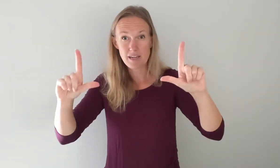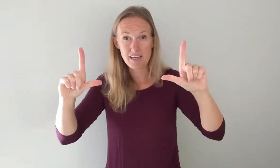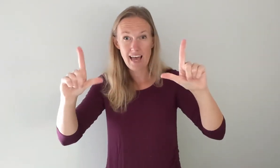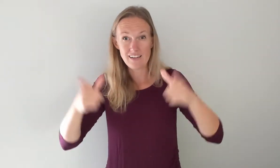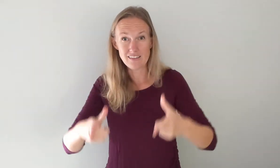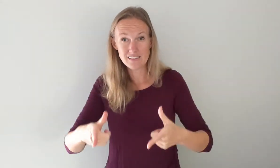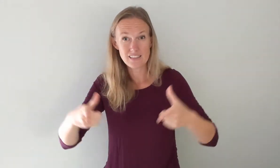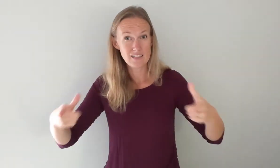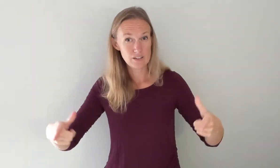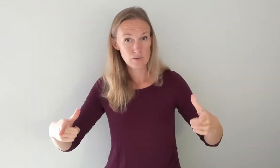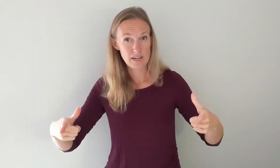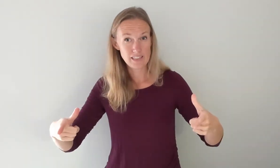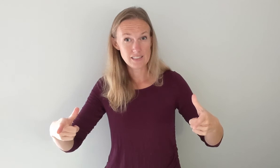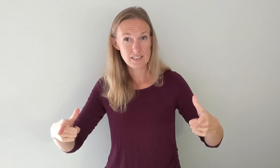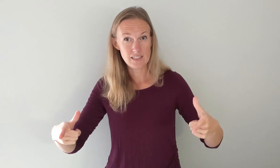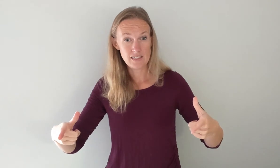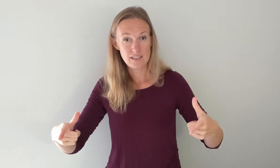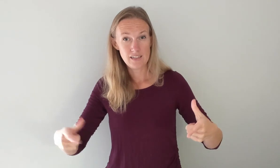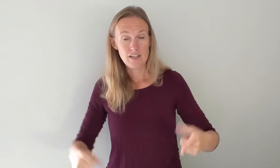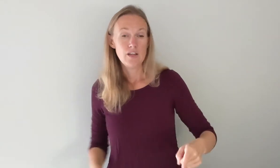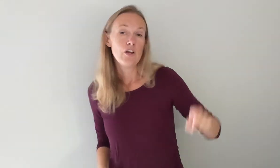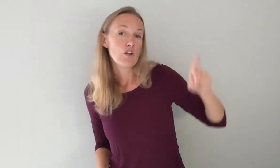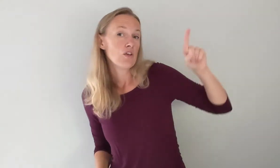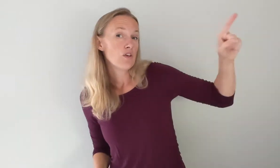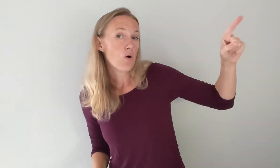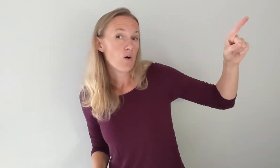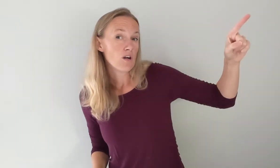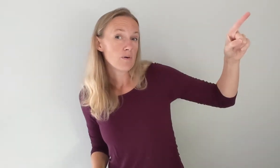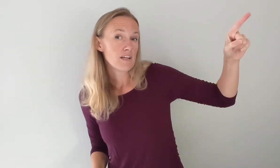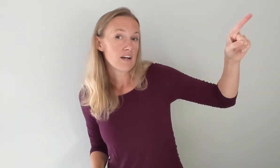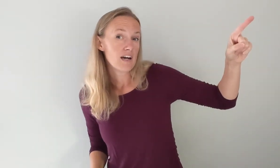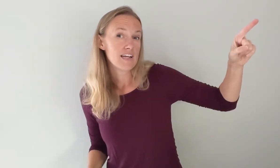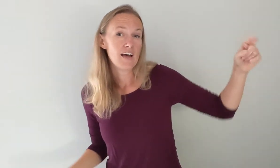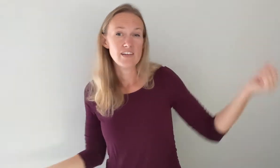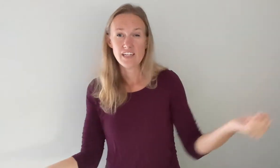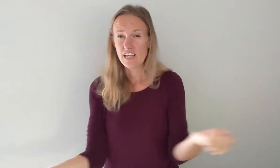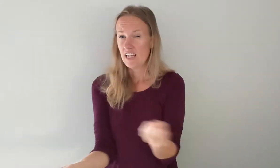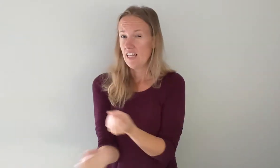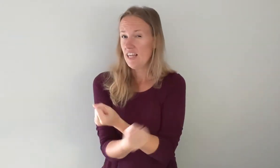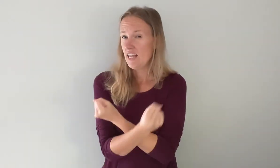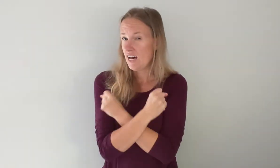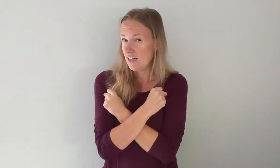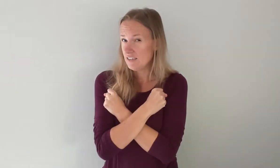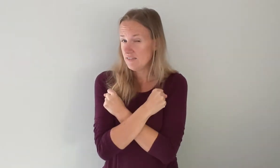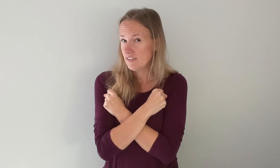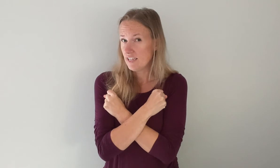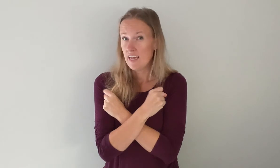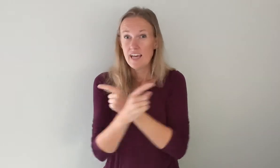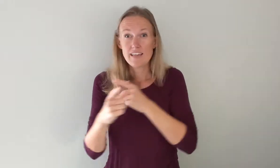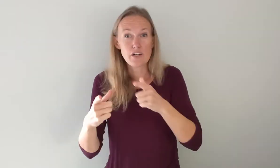making L's great you're pointing God in heaven love and then